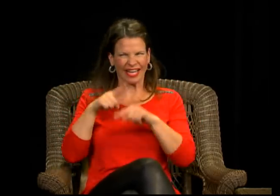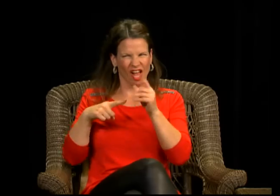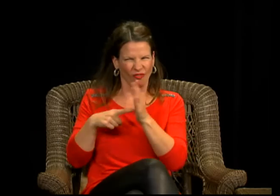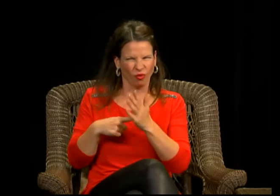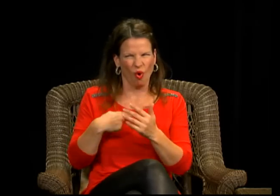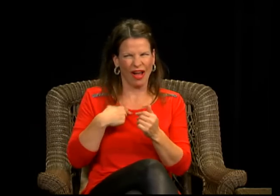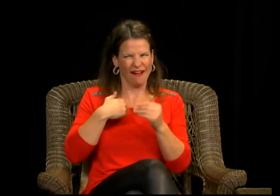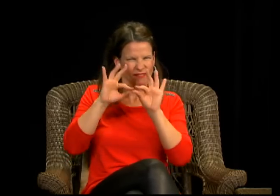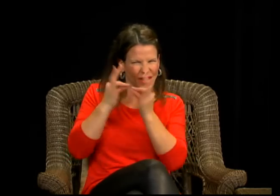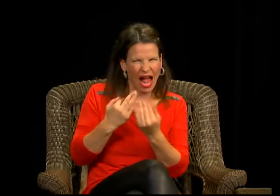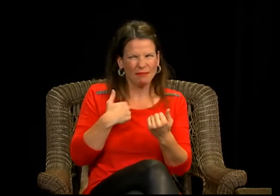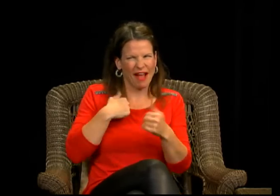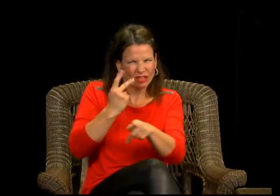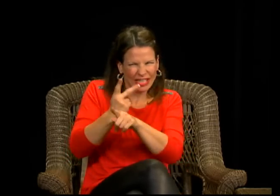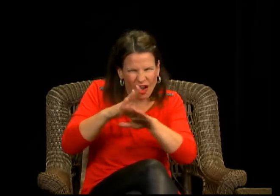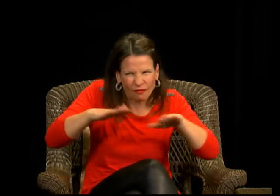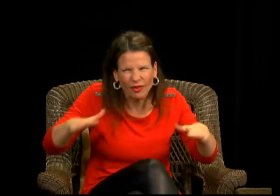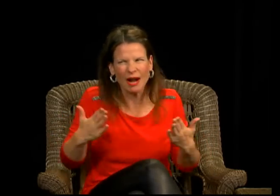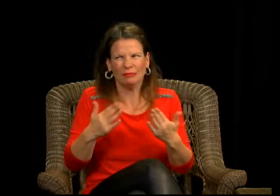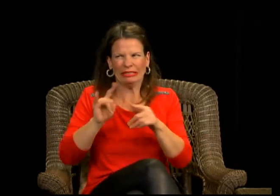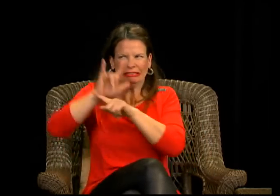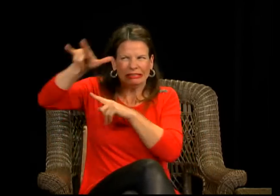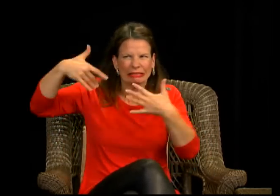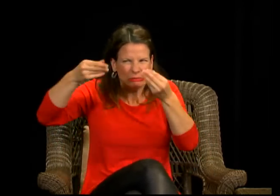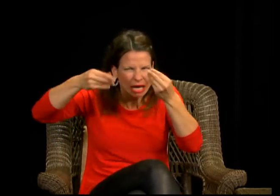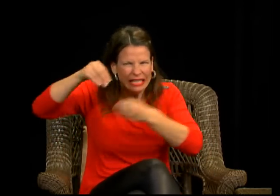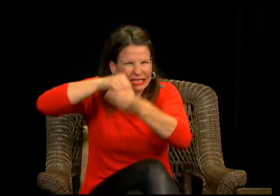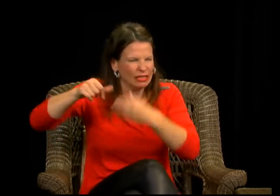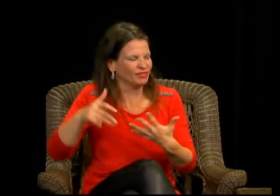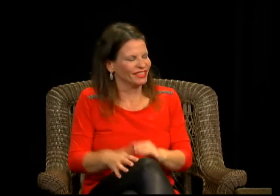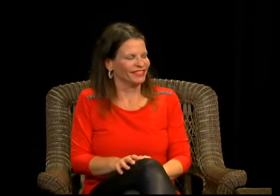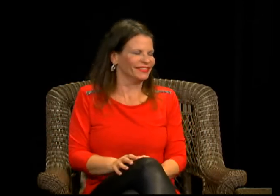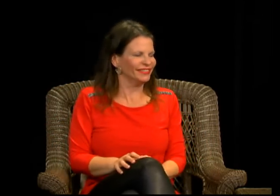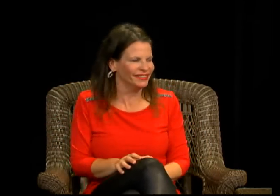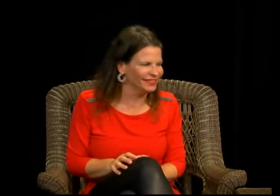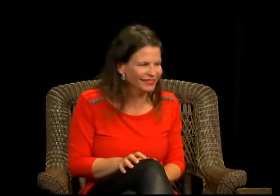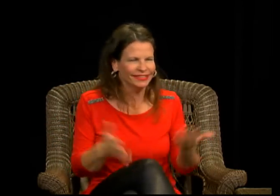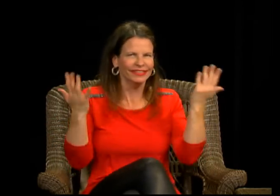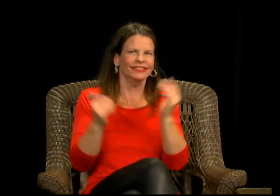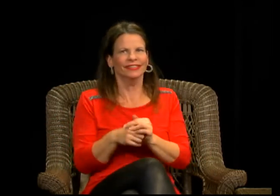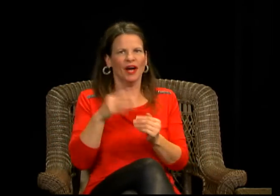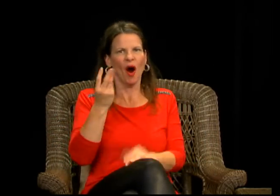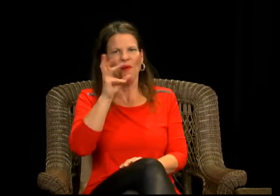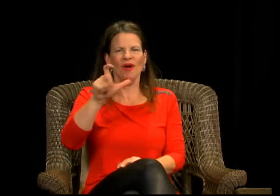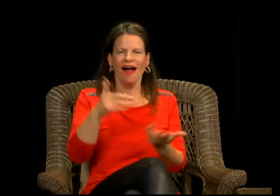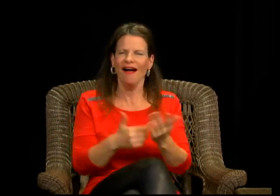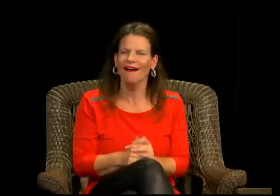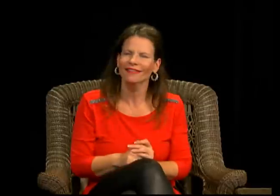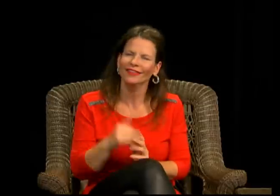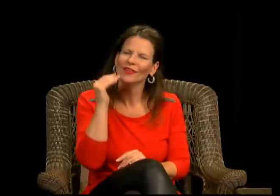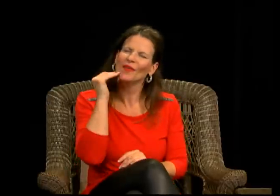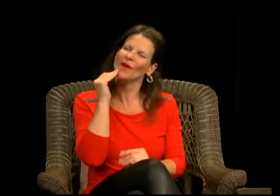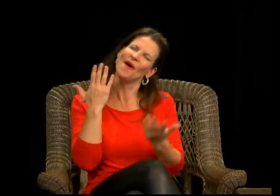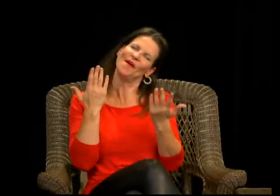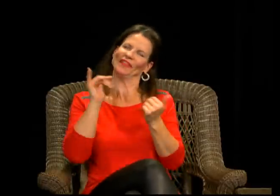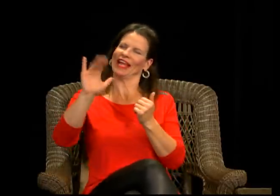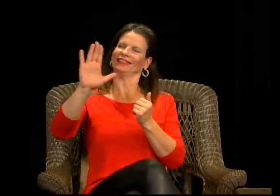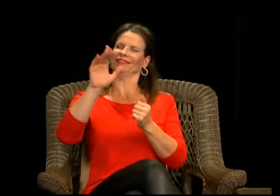to some other country let's just fly together i mean i look at that and i just go wow i mean to just